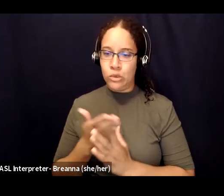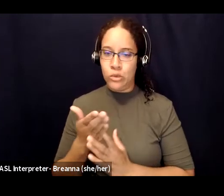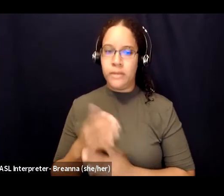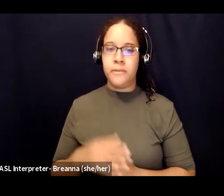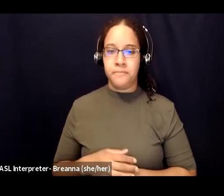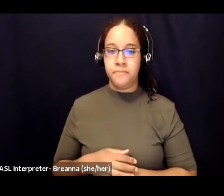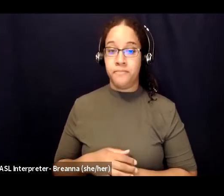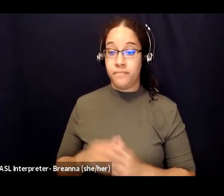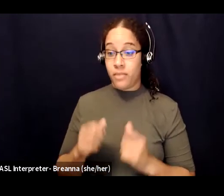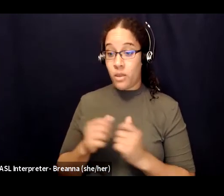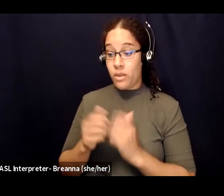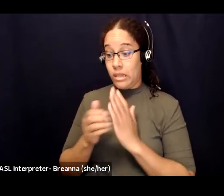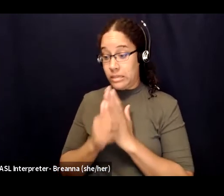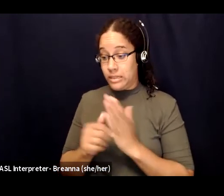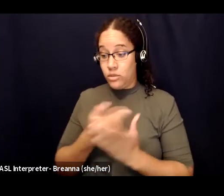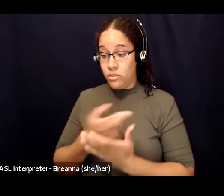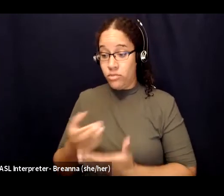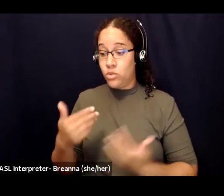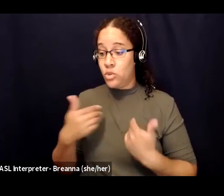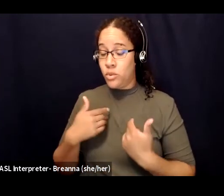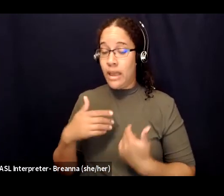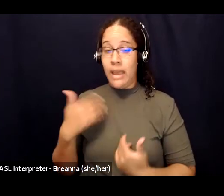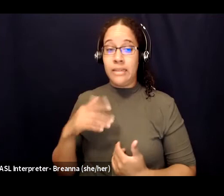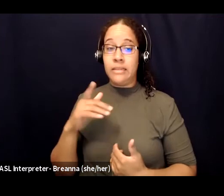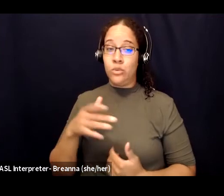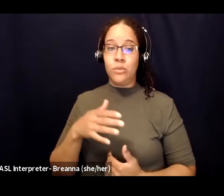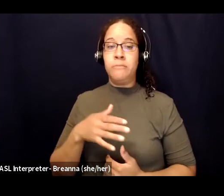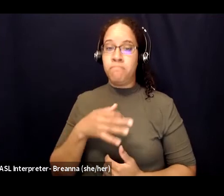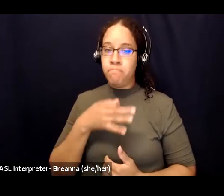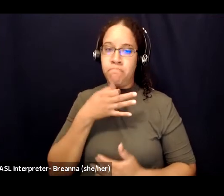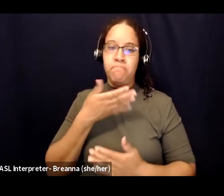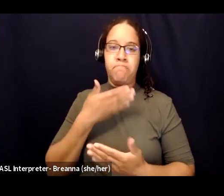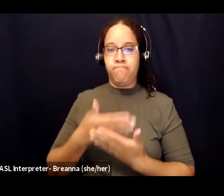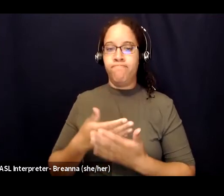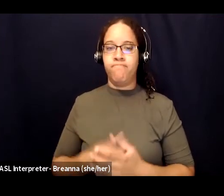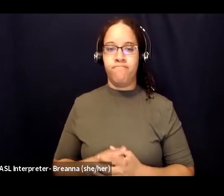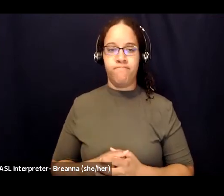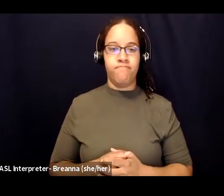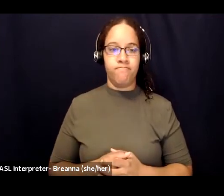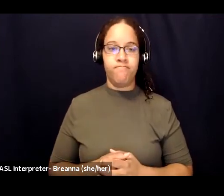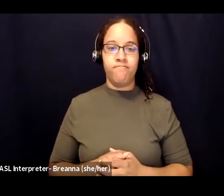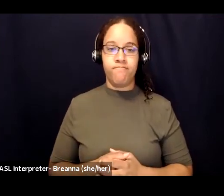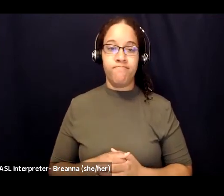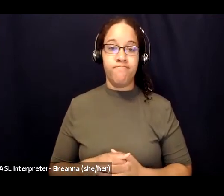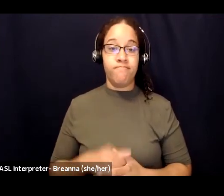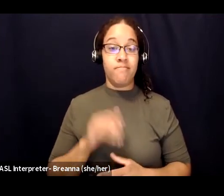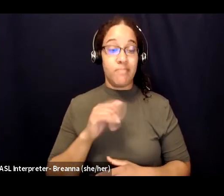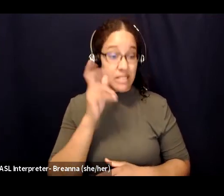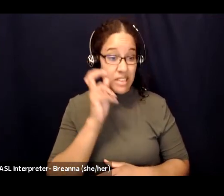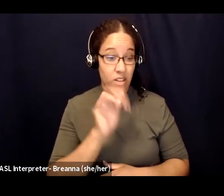you had at that time i love you it only makes me love you more i'm sorry that happened to you this shouldn't have happened to you thank